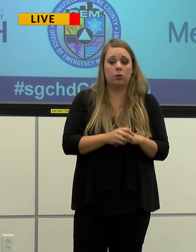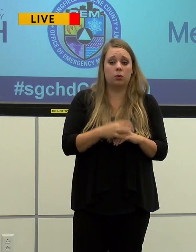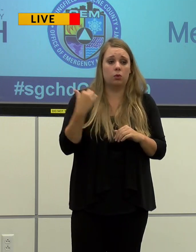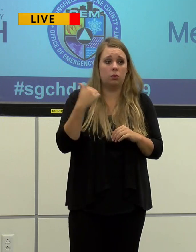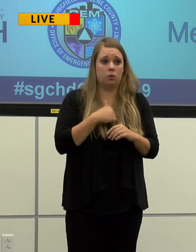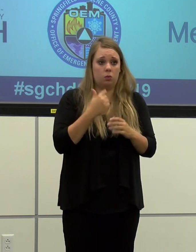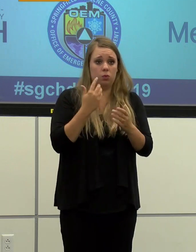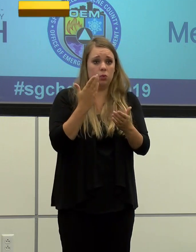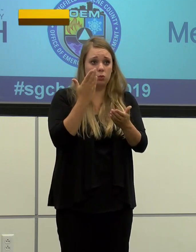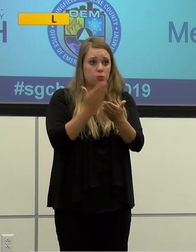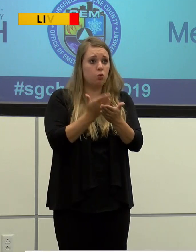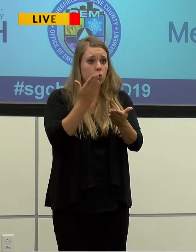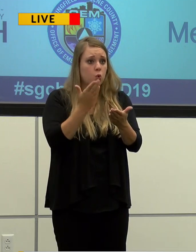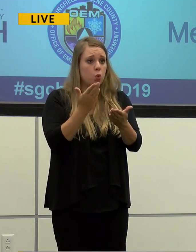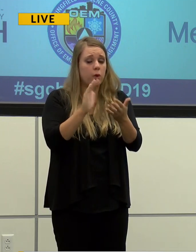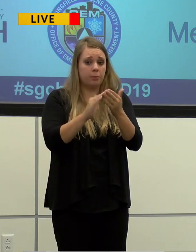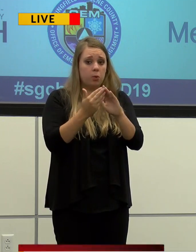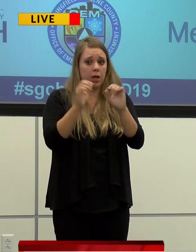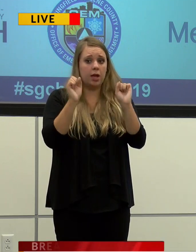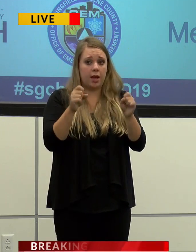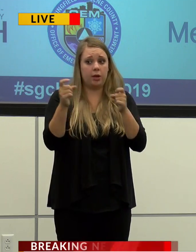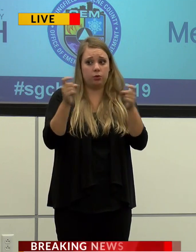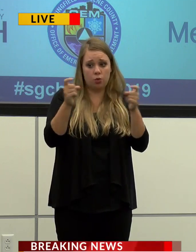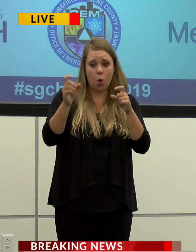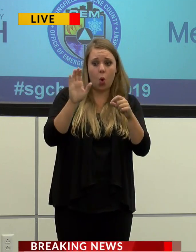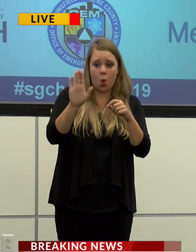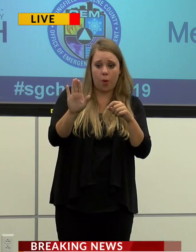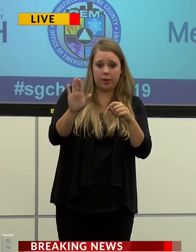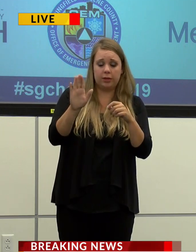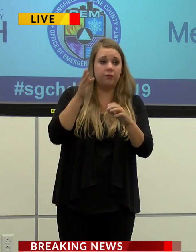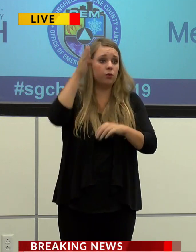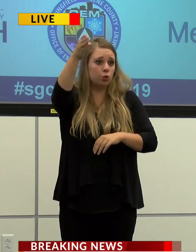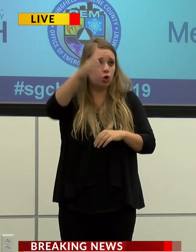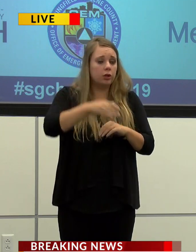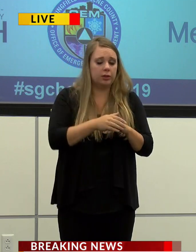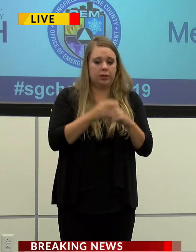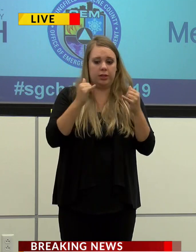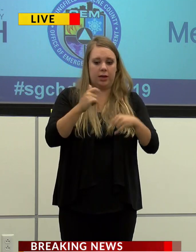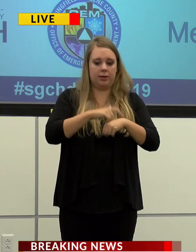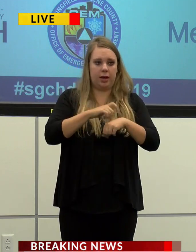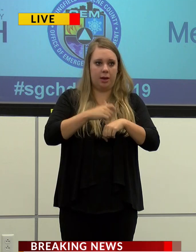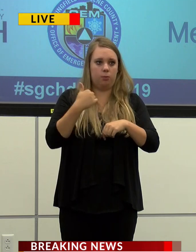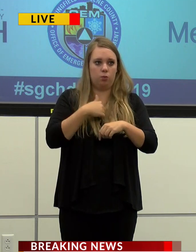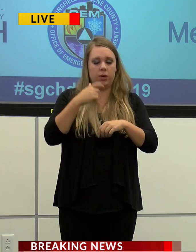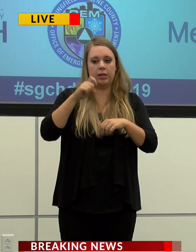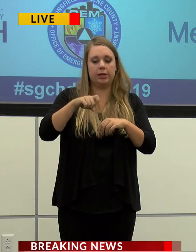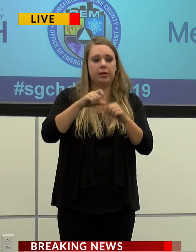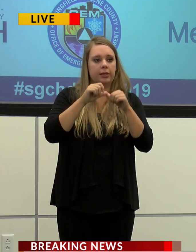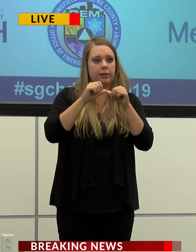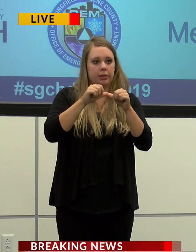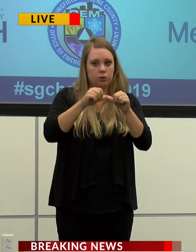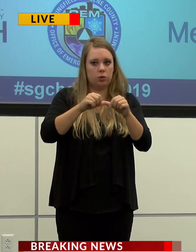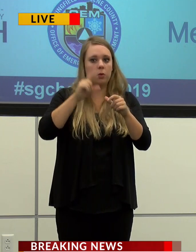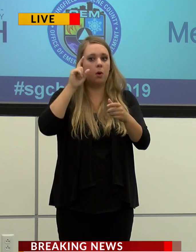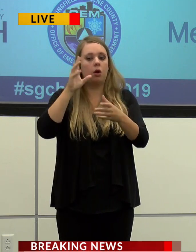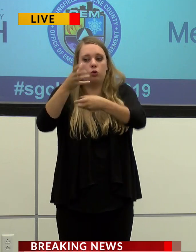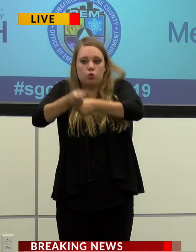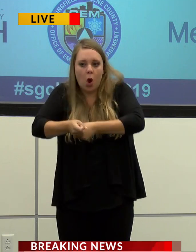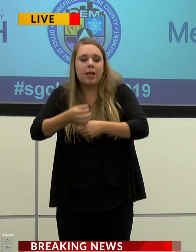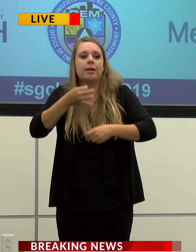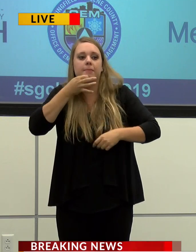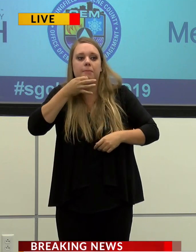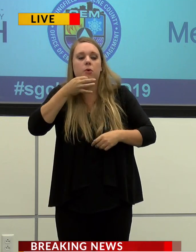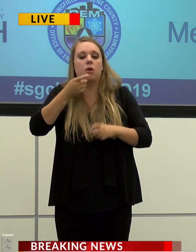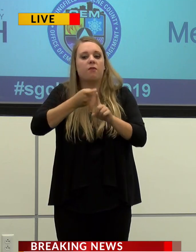the community can indeed control its own destiny. This is a time that we must continue to rely upon the expertise of our